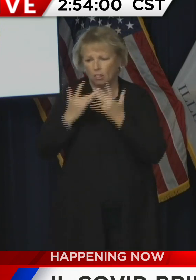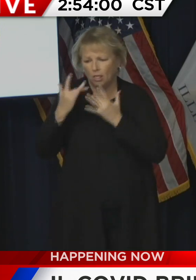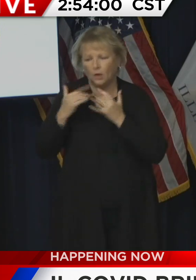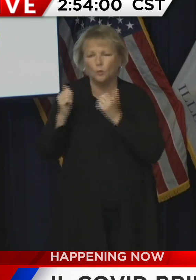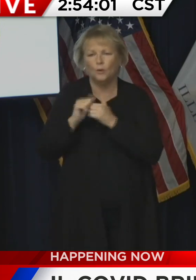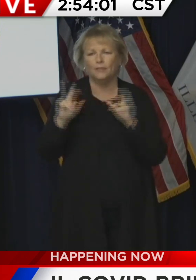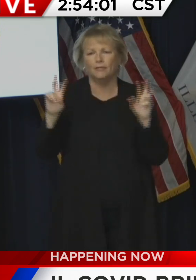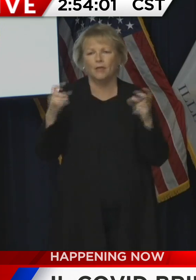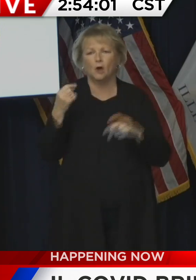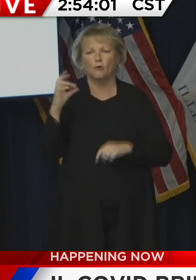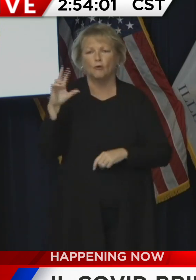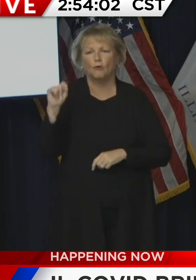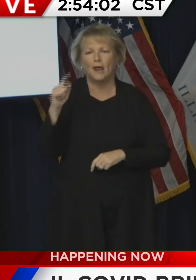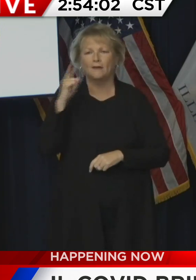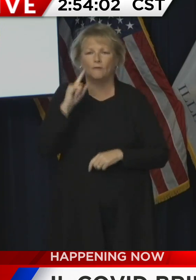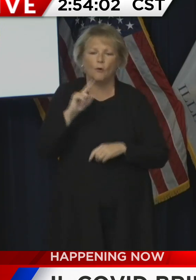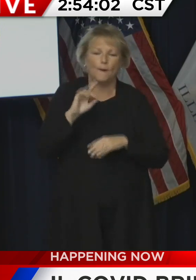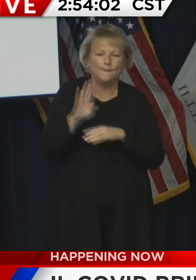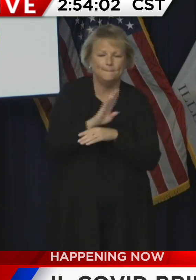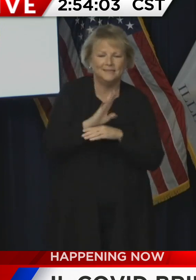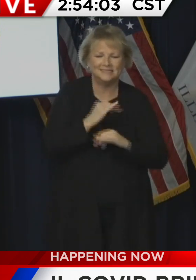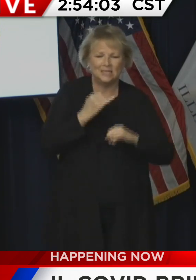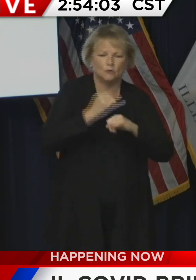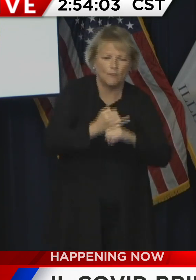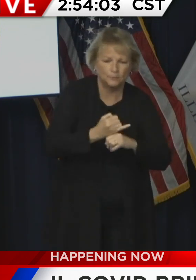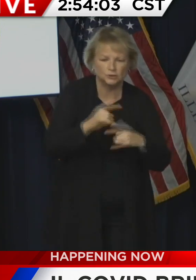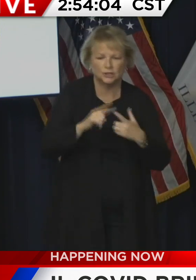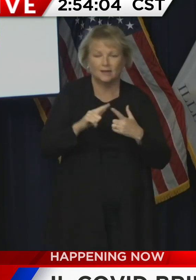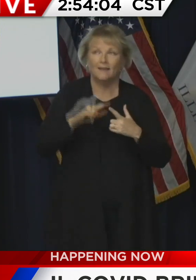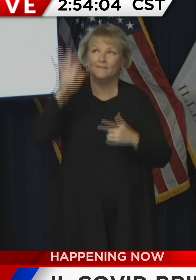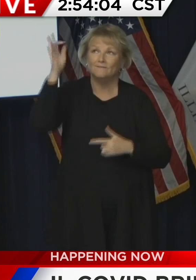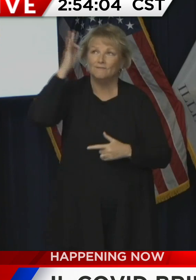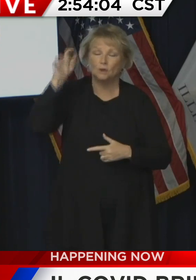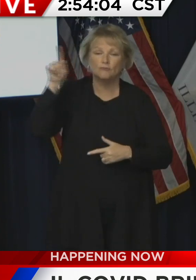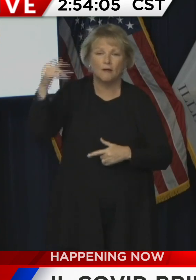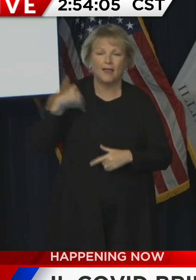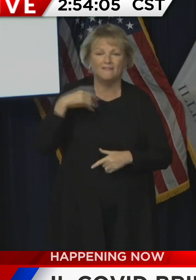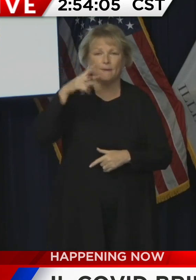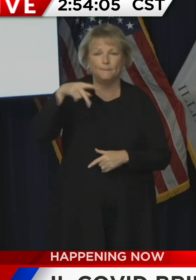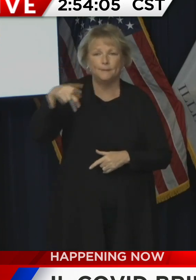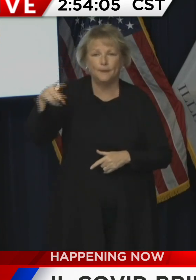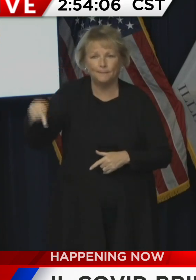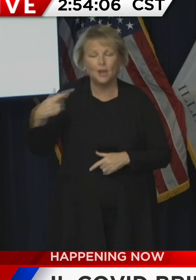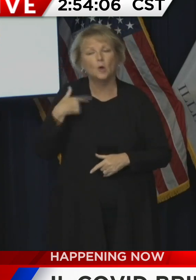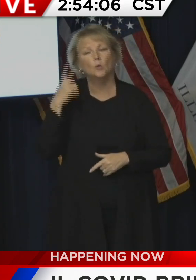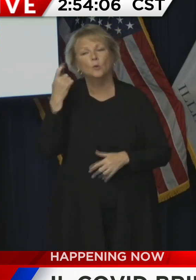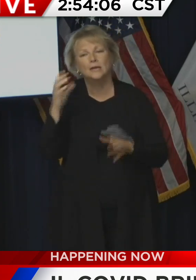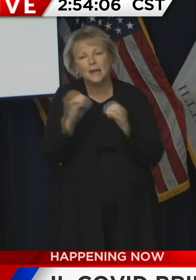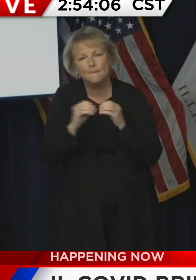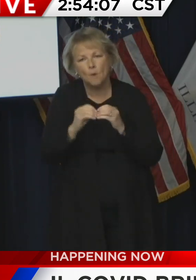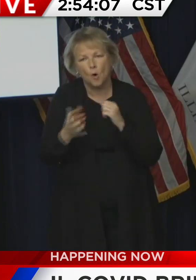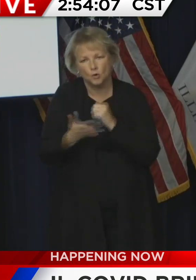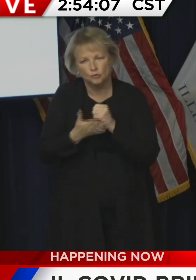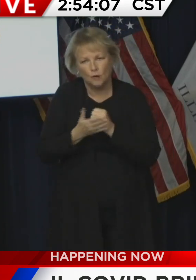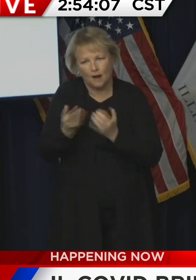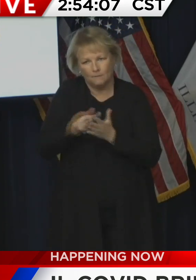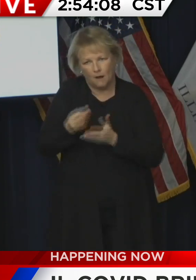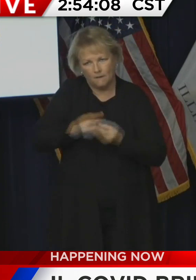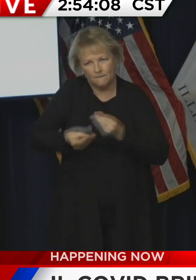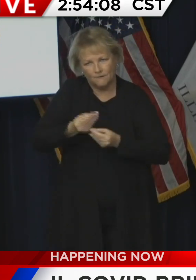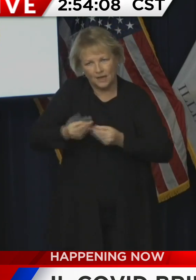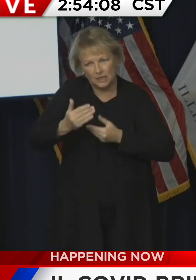interruption grants, with PPP at the federal level. There's much more that's needed to keep people going financially